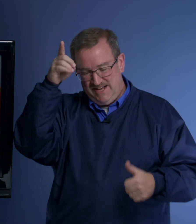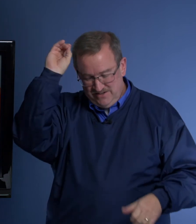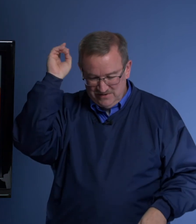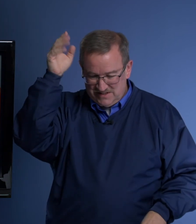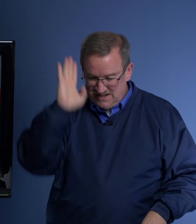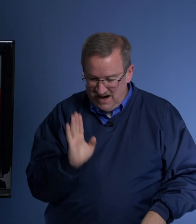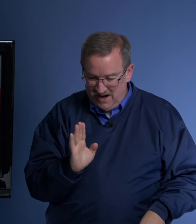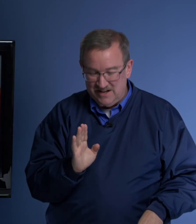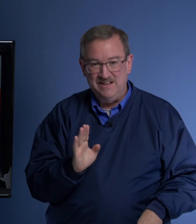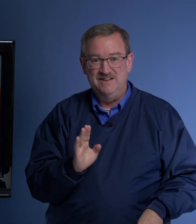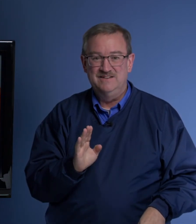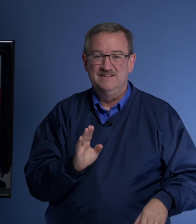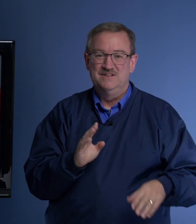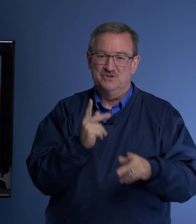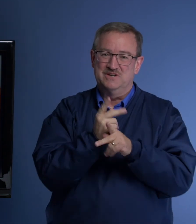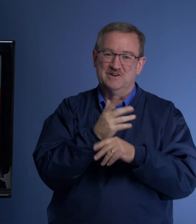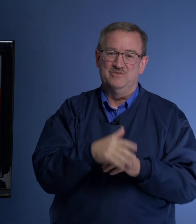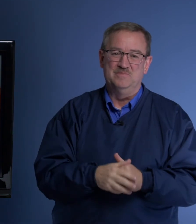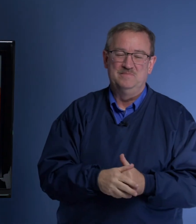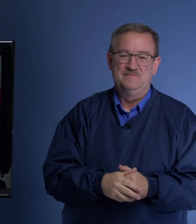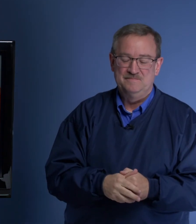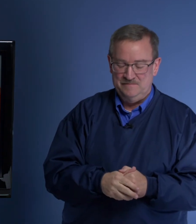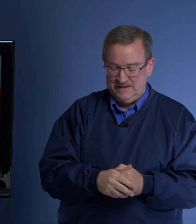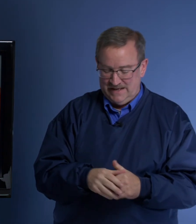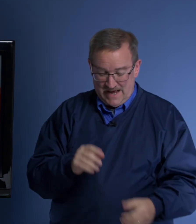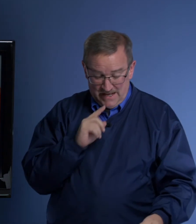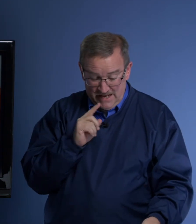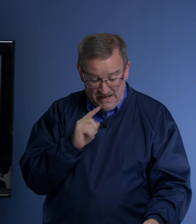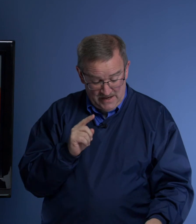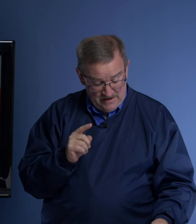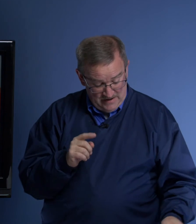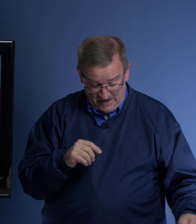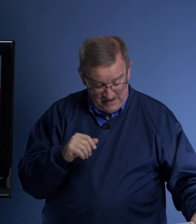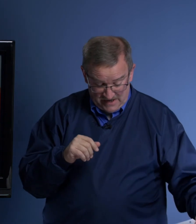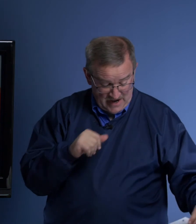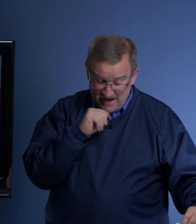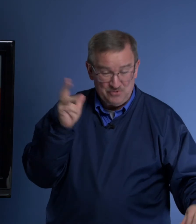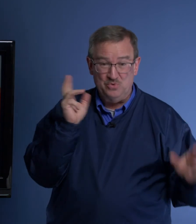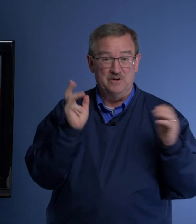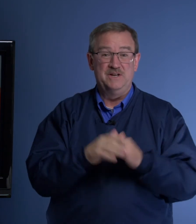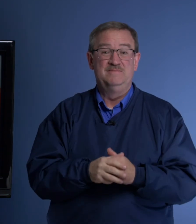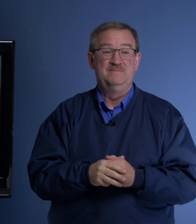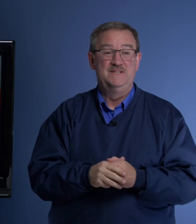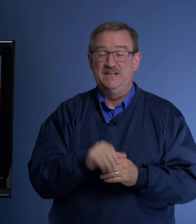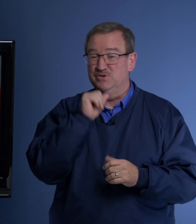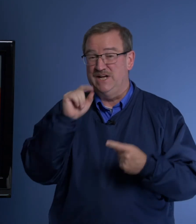Daniel's God took care of him. And he, he did not have to worry. He was not